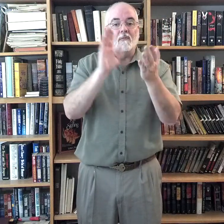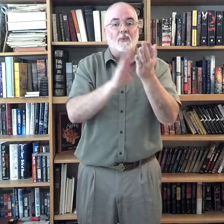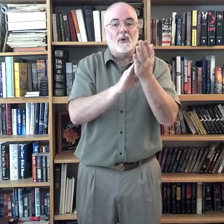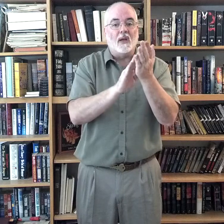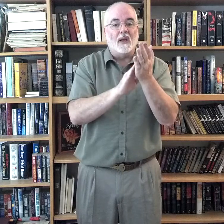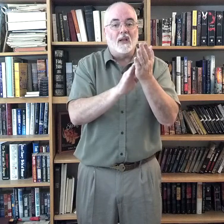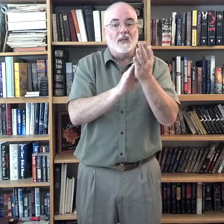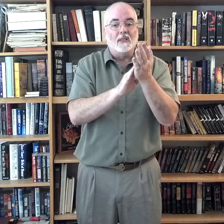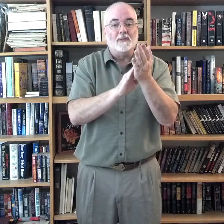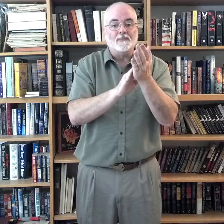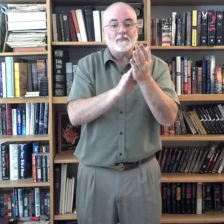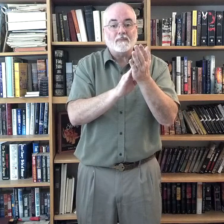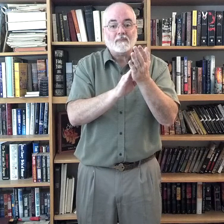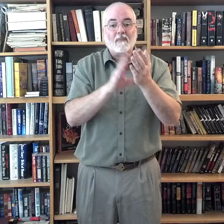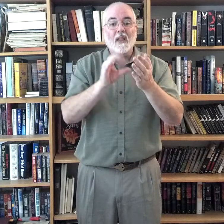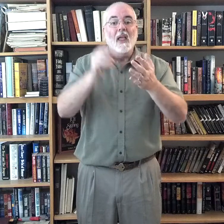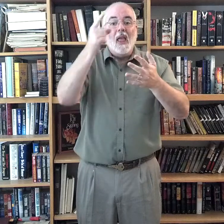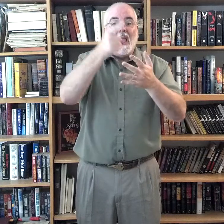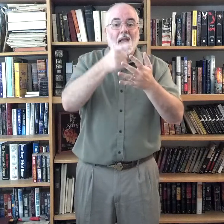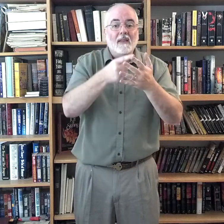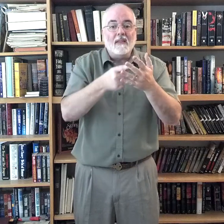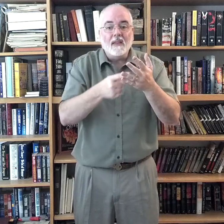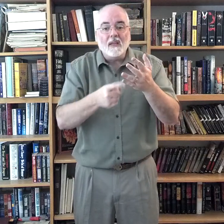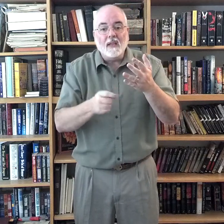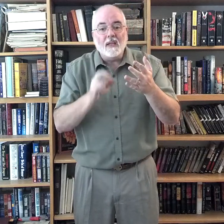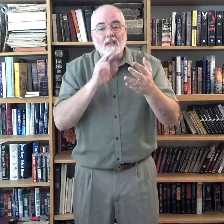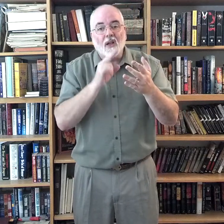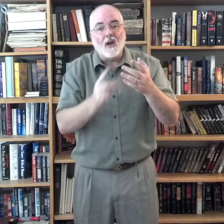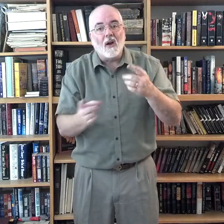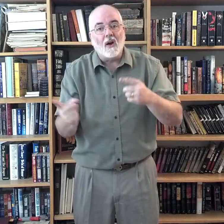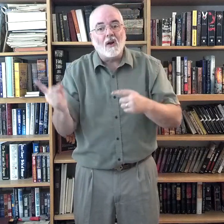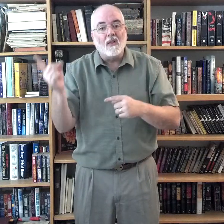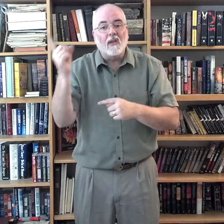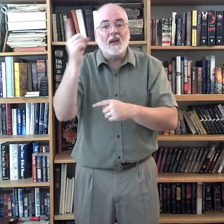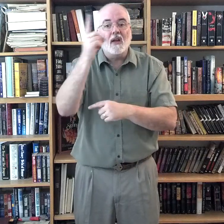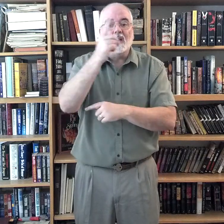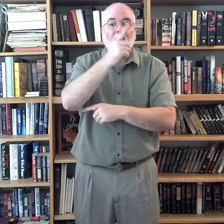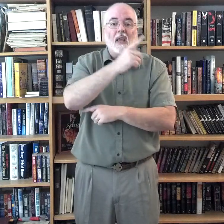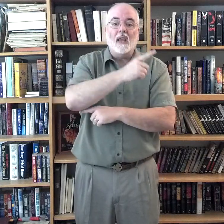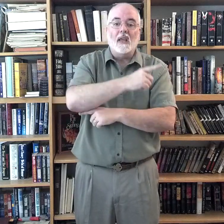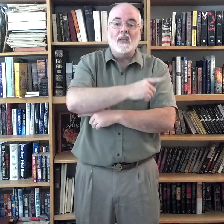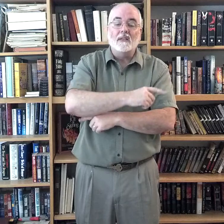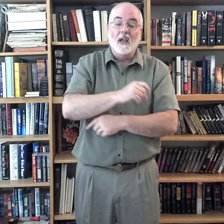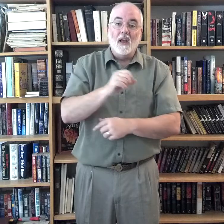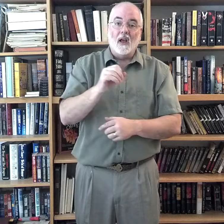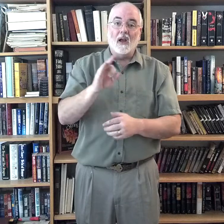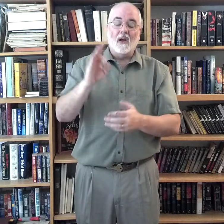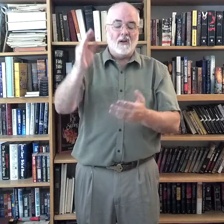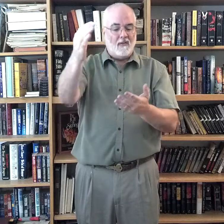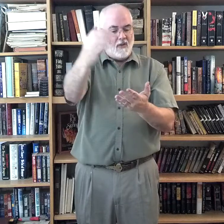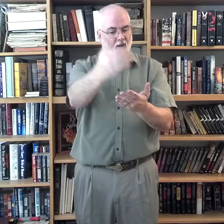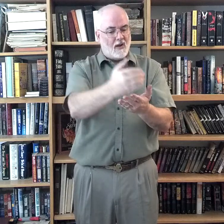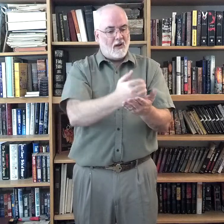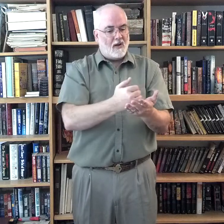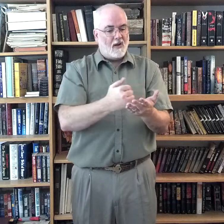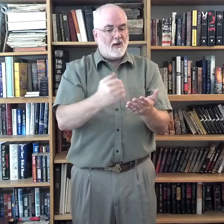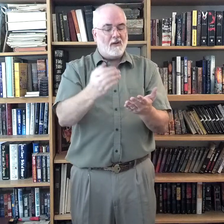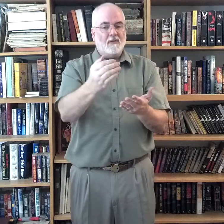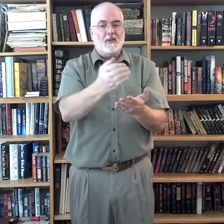praise. And these are the days of the harvest,